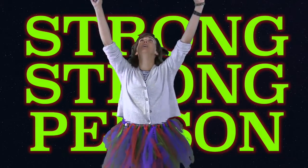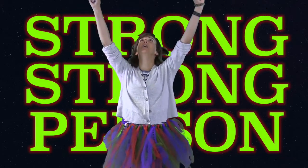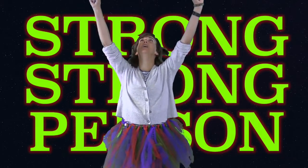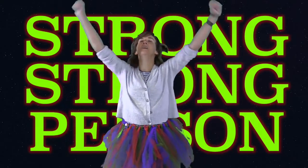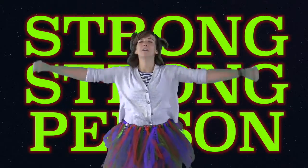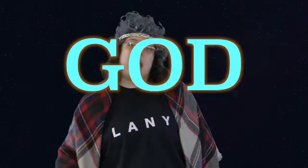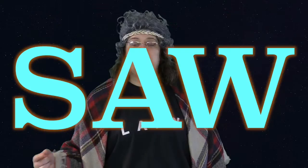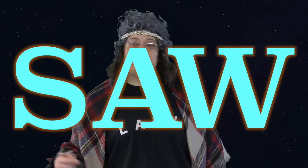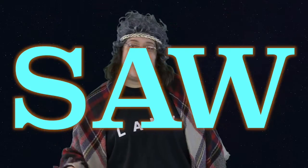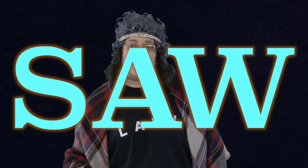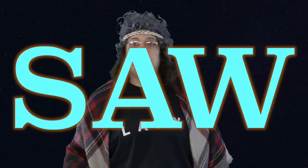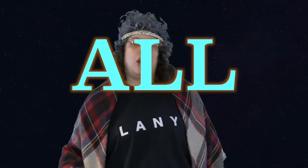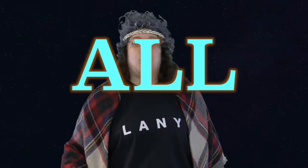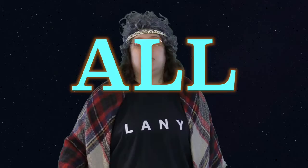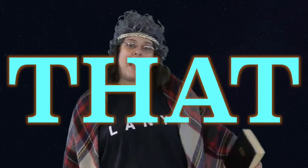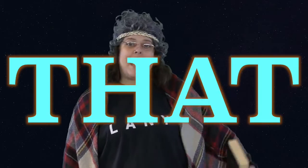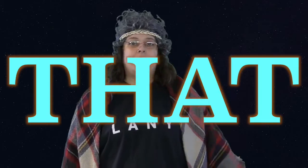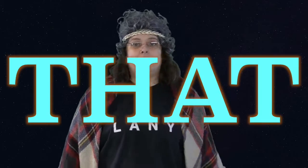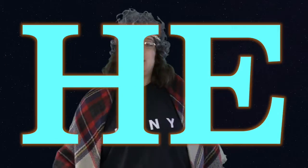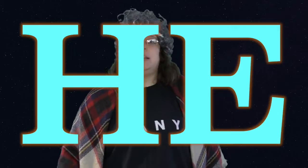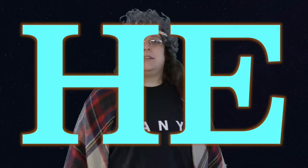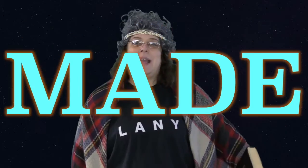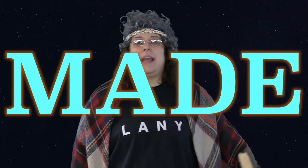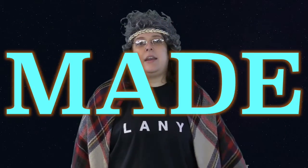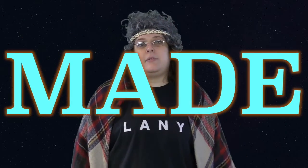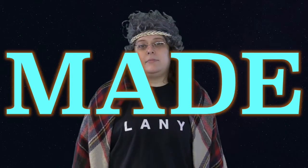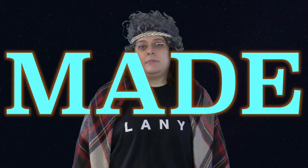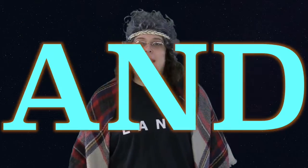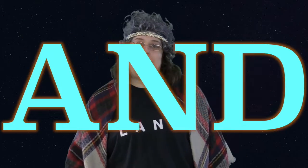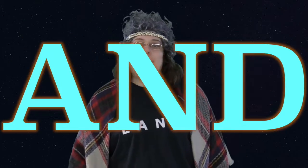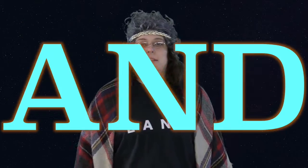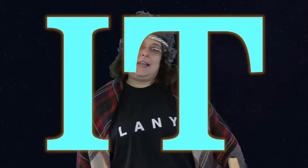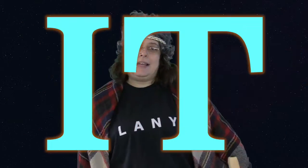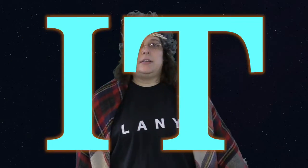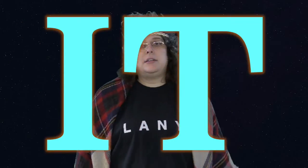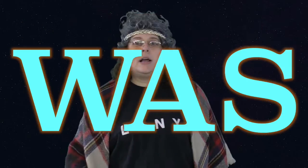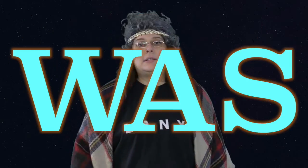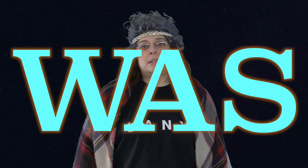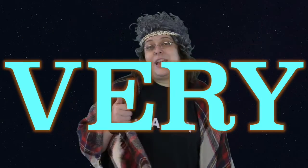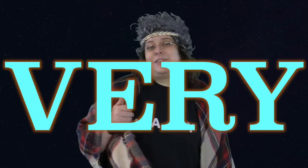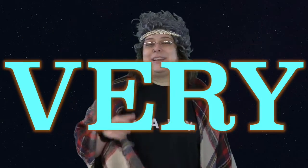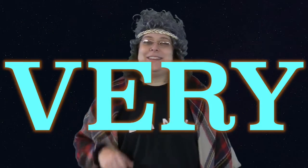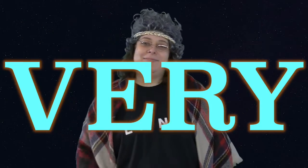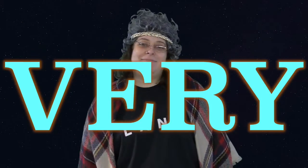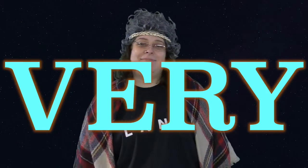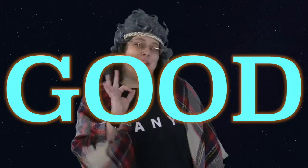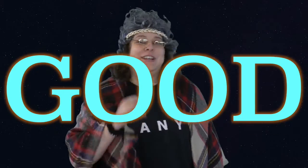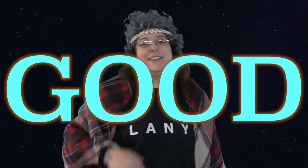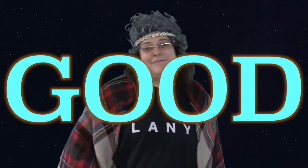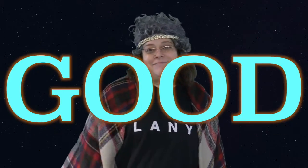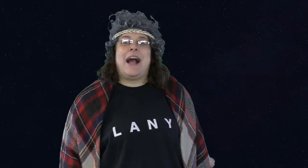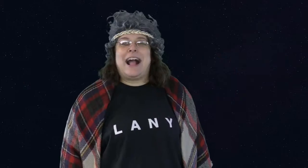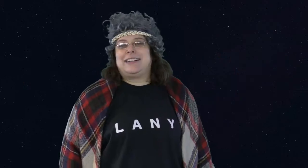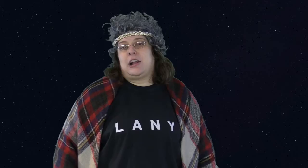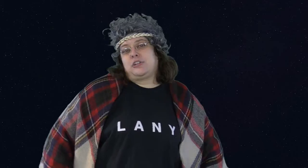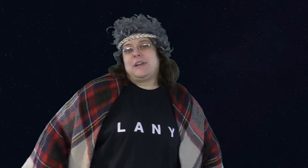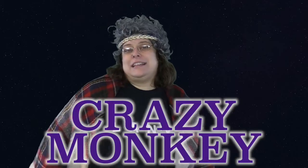God saw all that he made, and it was very good. Now act like a